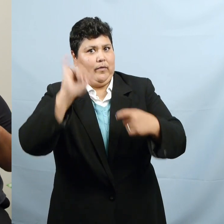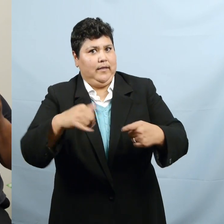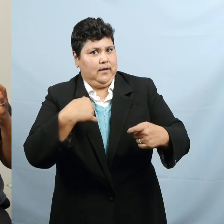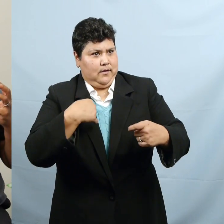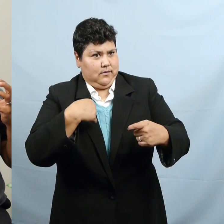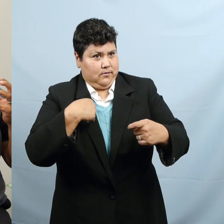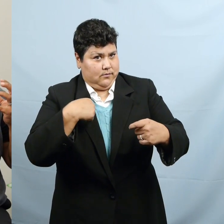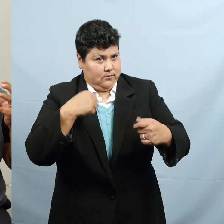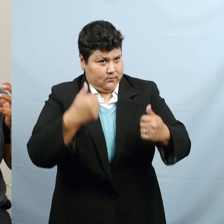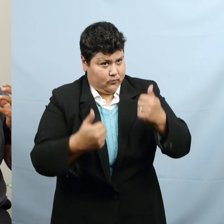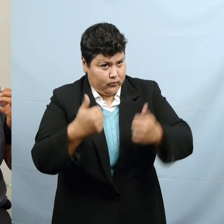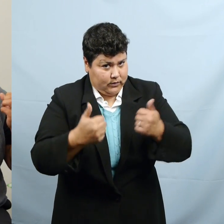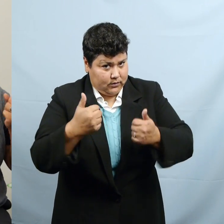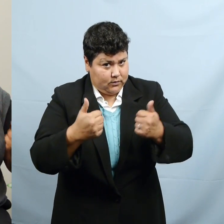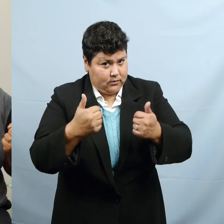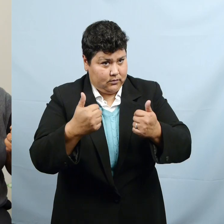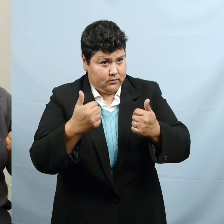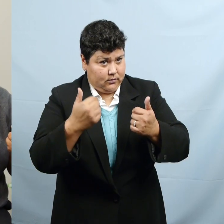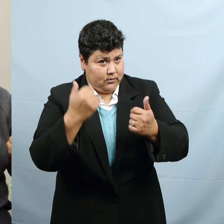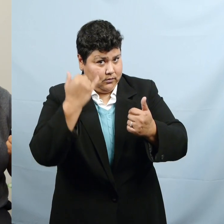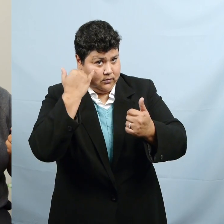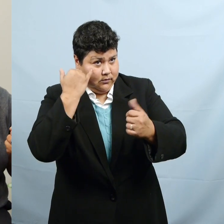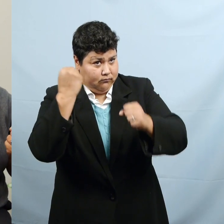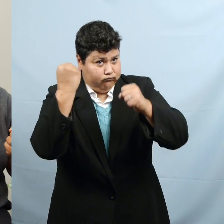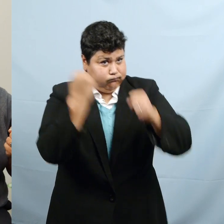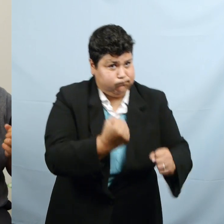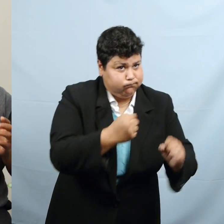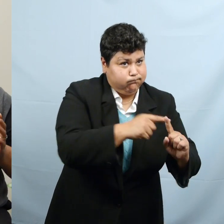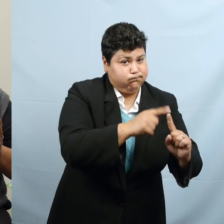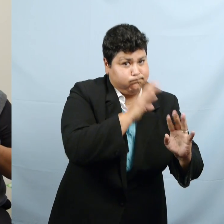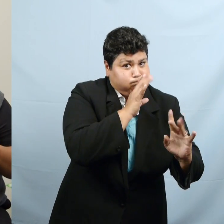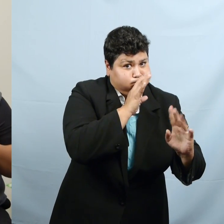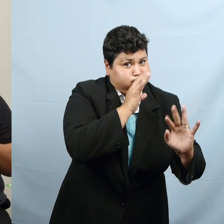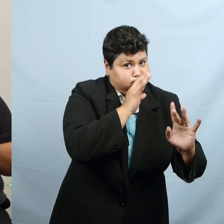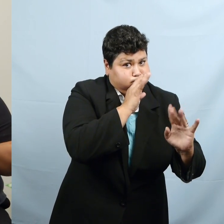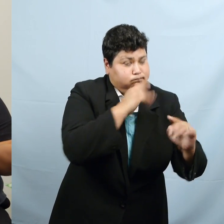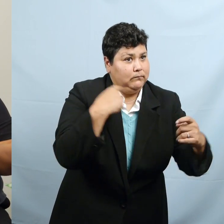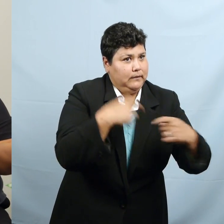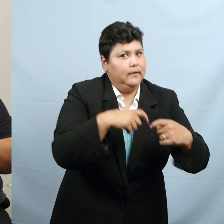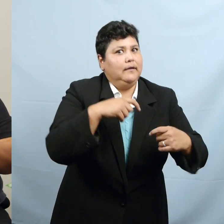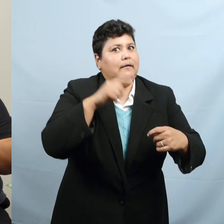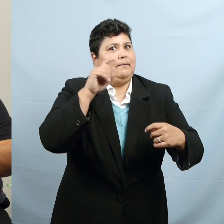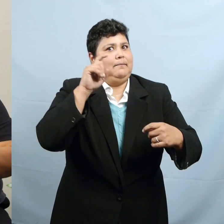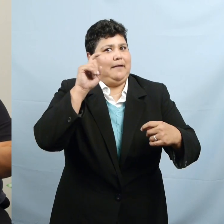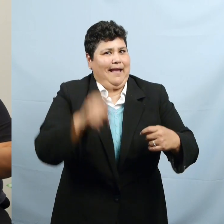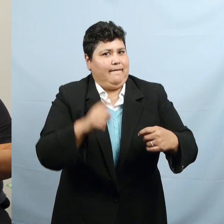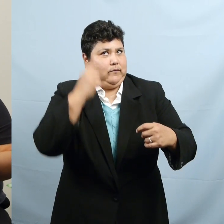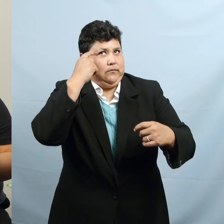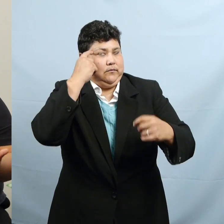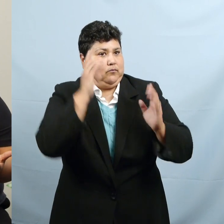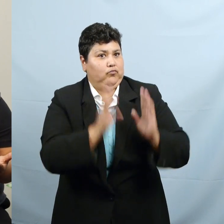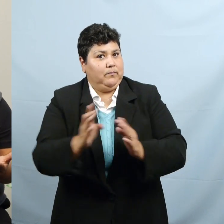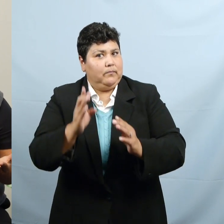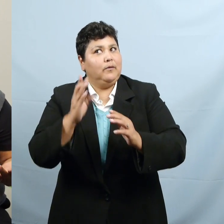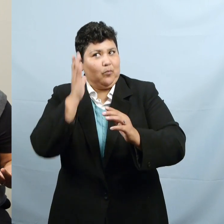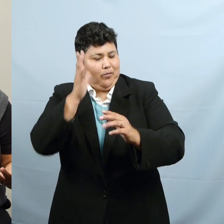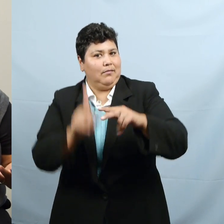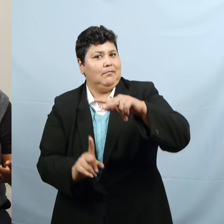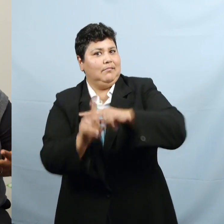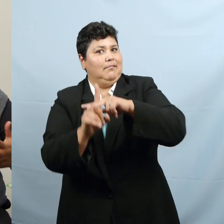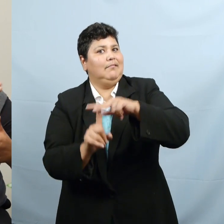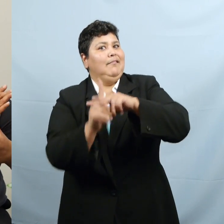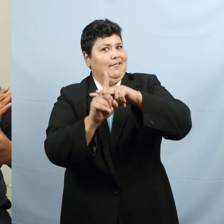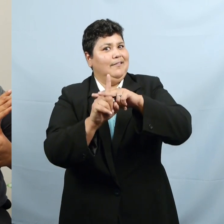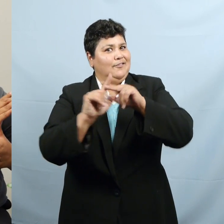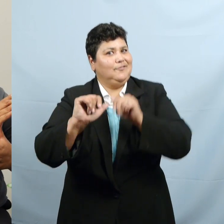were, if it's heavy Spanish voicing, then I have to prepare myself to certain demands that would come up, such as language